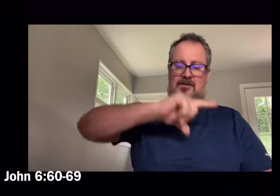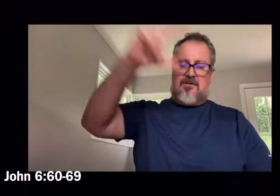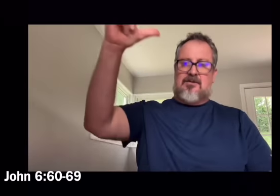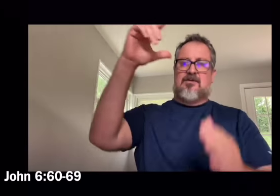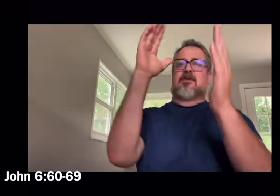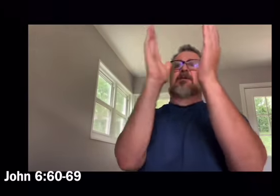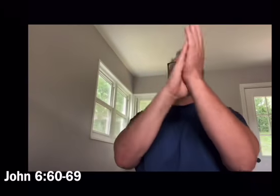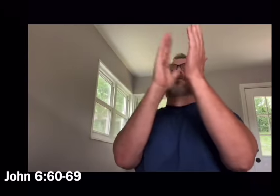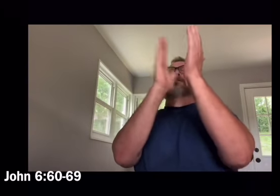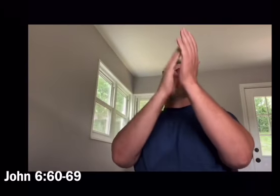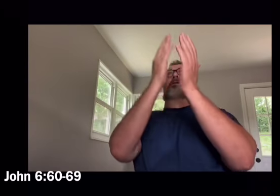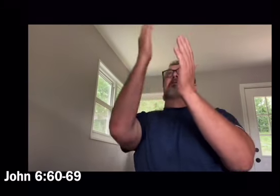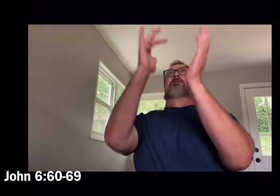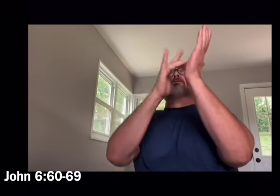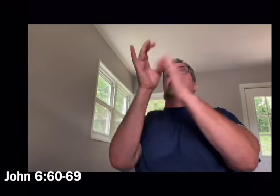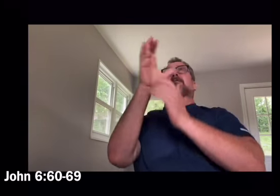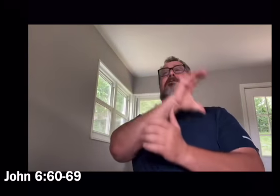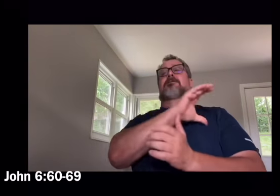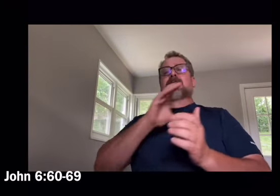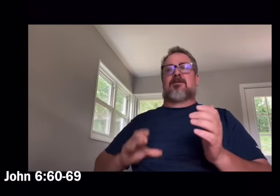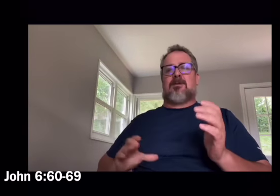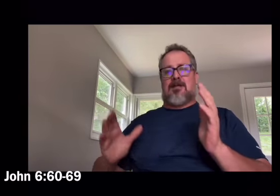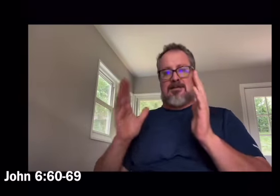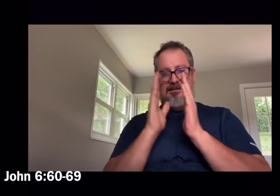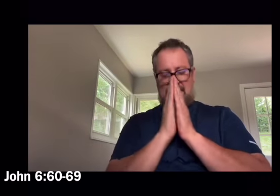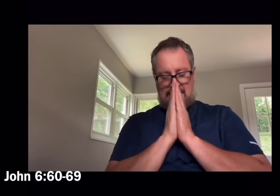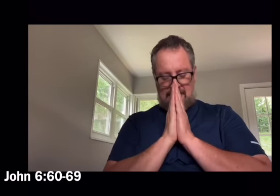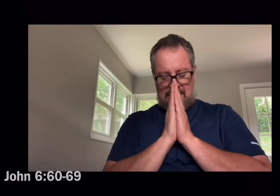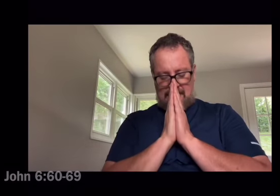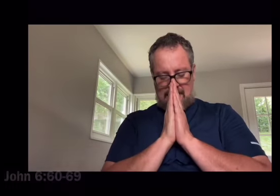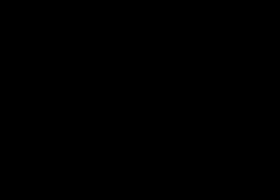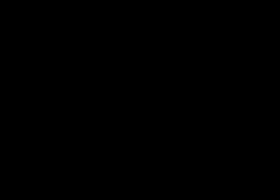The Gospel of the Lord Praise to you, Lord Jesus Christ.